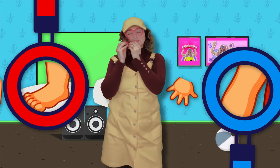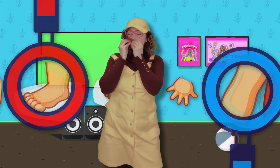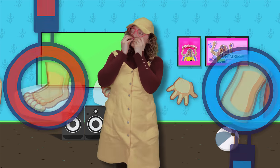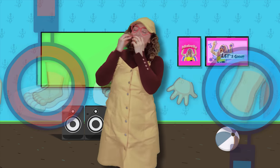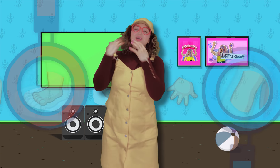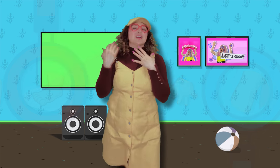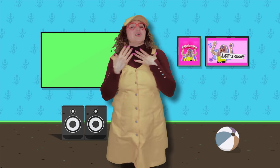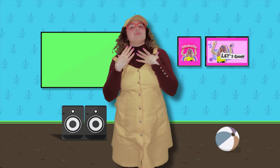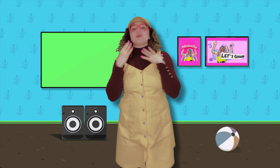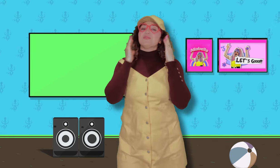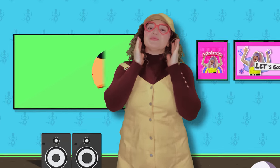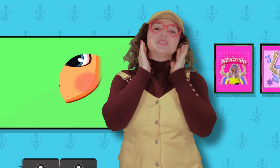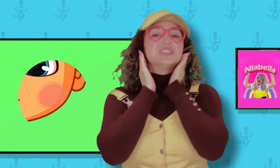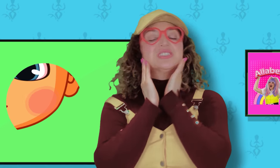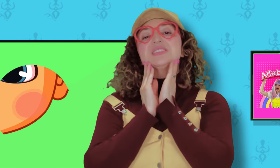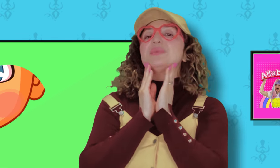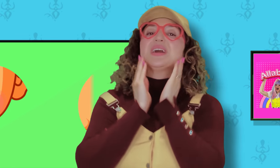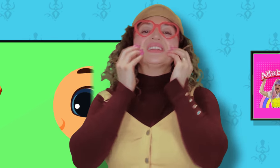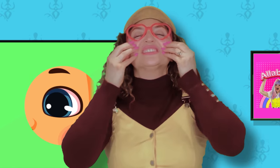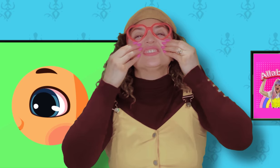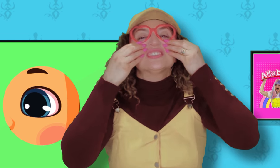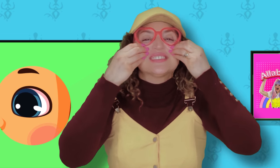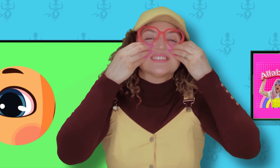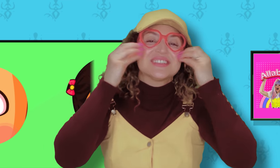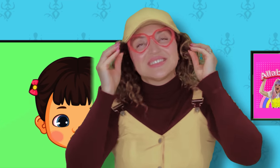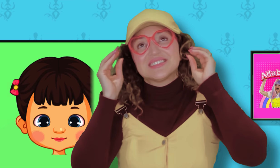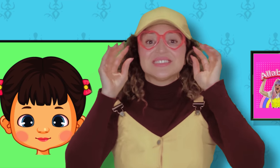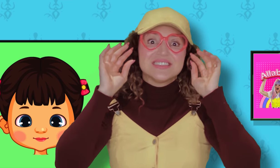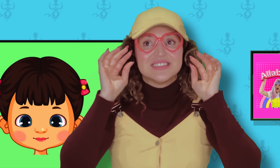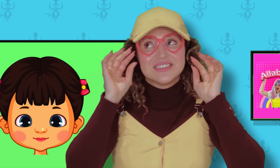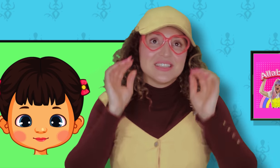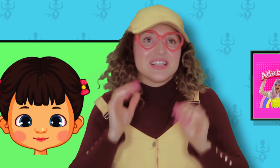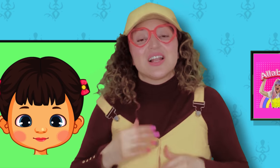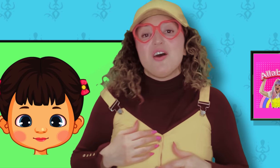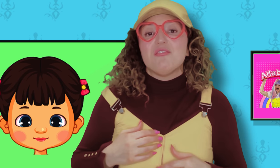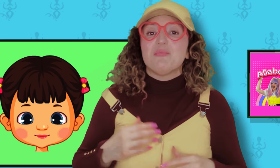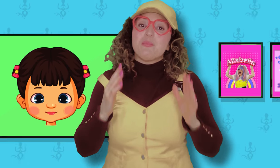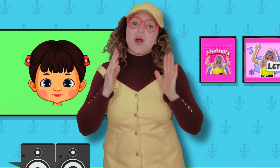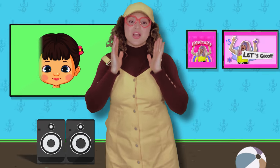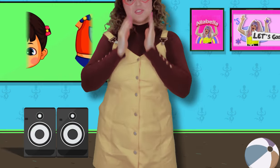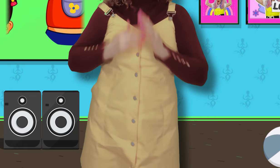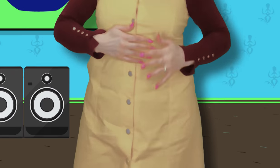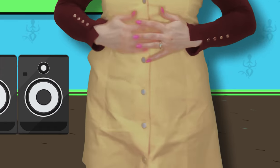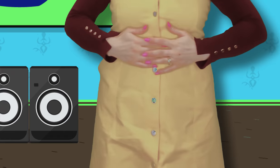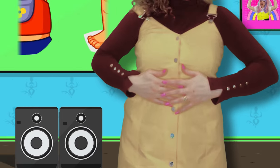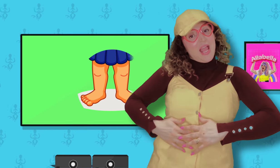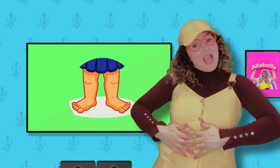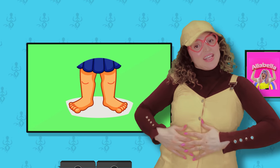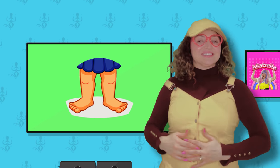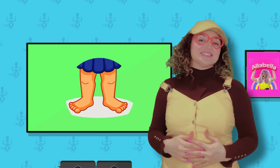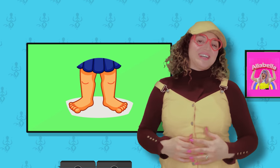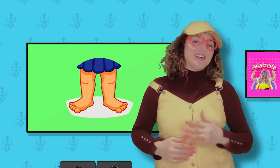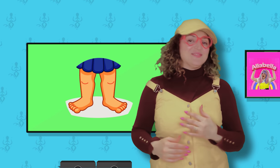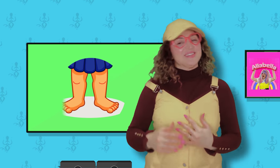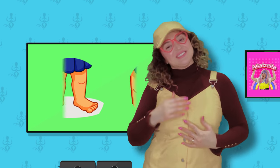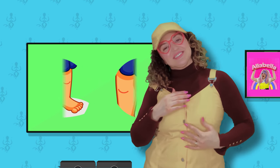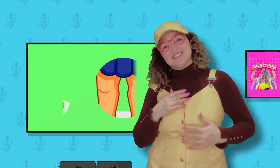I love my cheeks, my eyes, my face, I really love my tummy, my legs I love my knees,